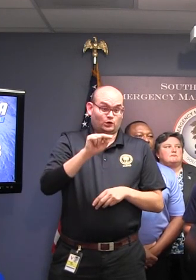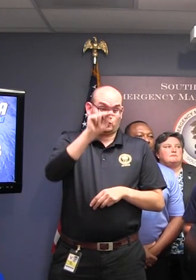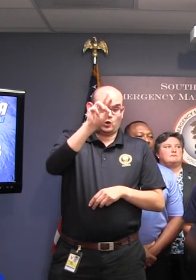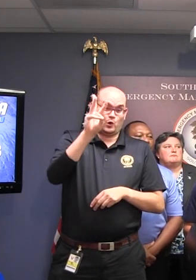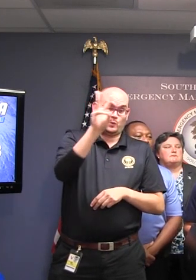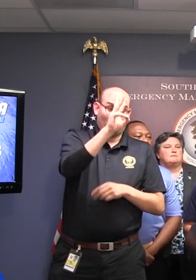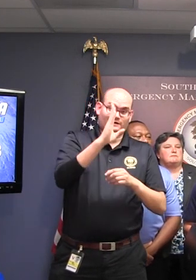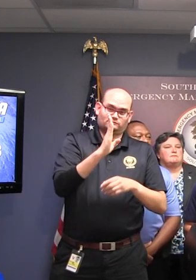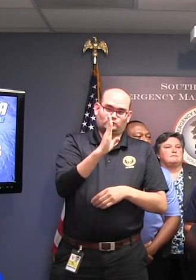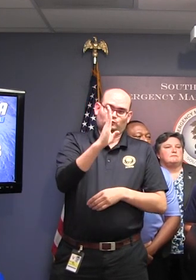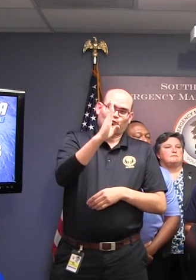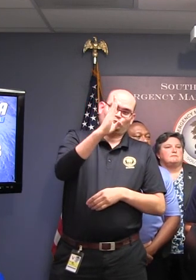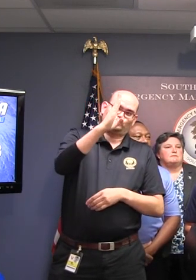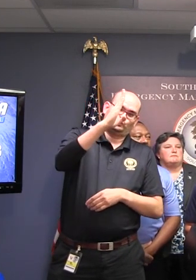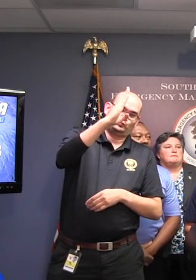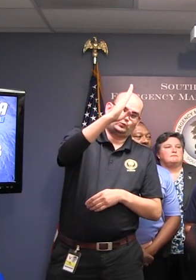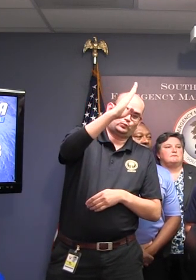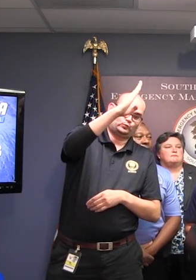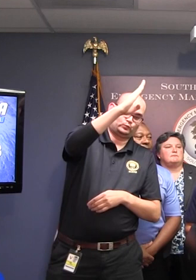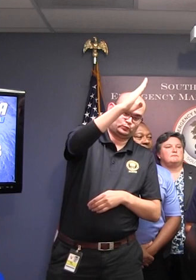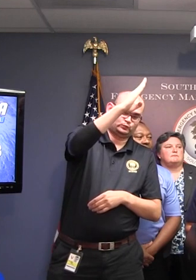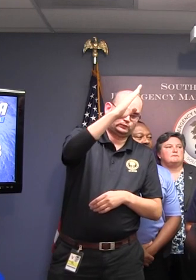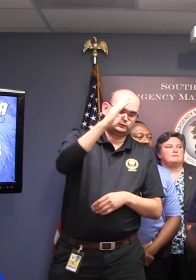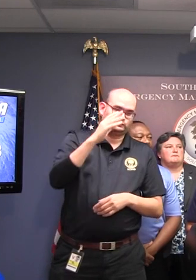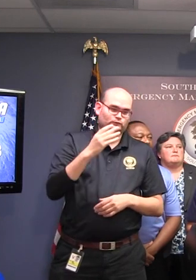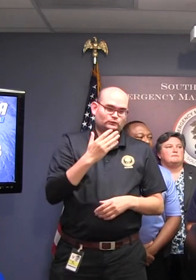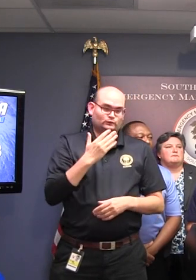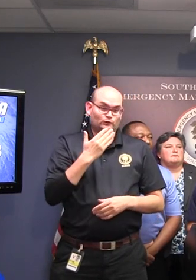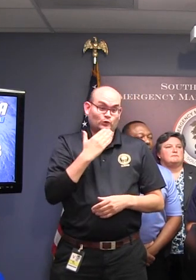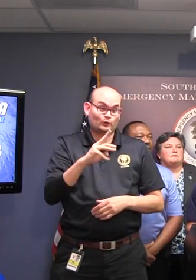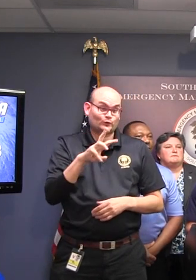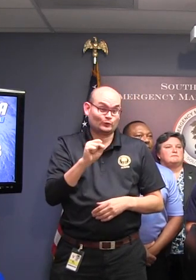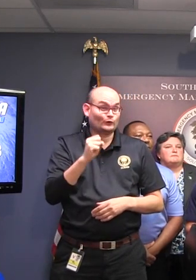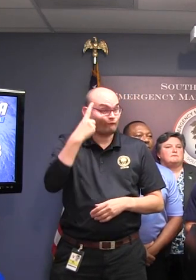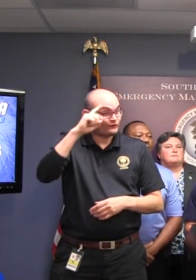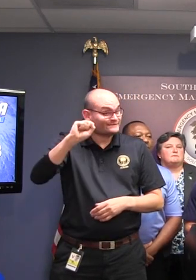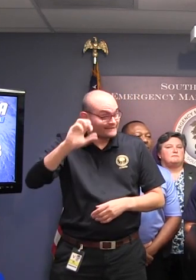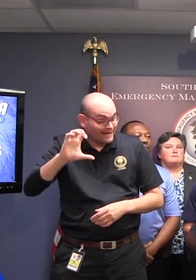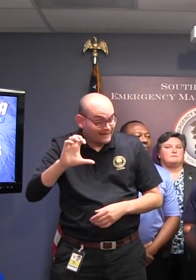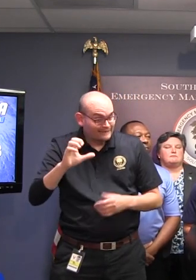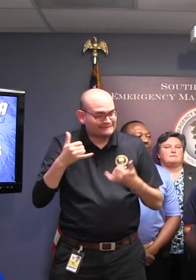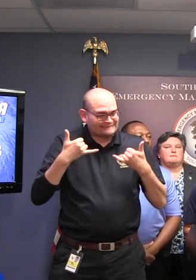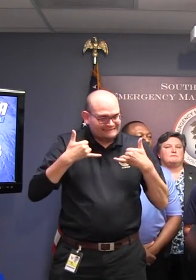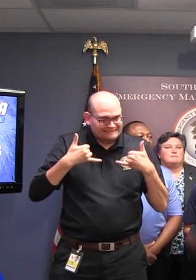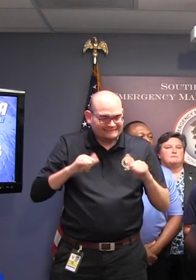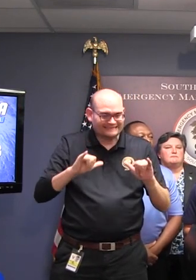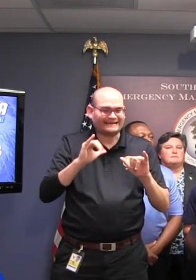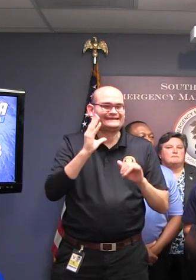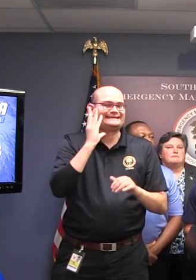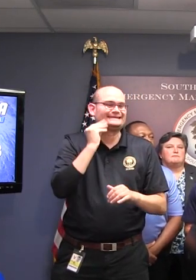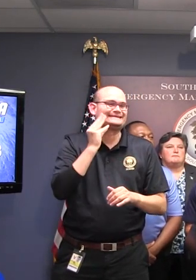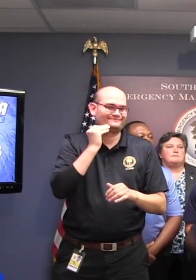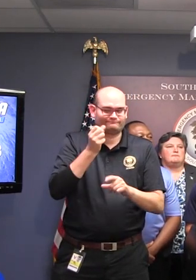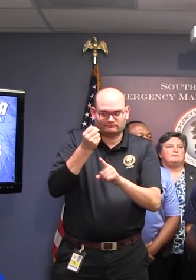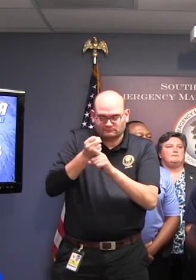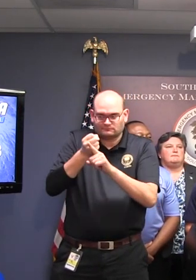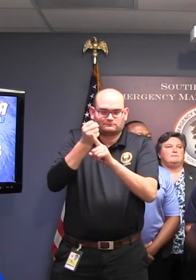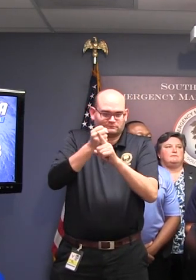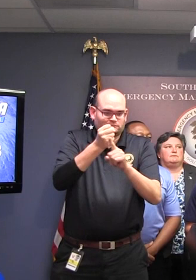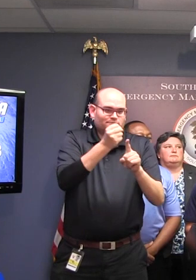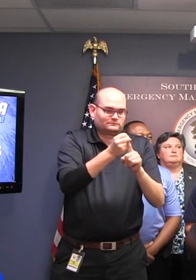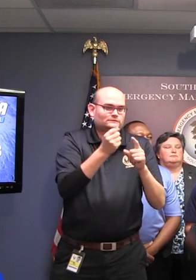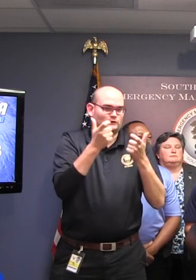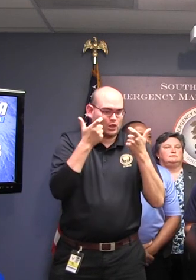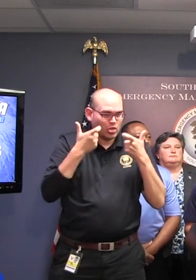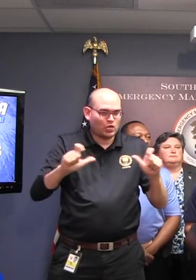weakening. While this is good news for South Carolina, the state will still experience impacts from Irma as it will be a large storm as it passes to the west.